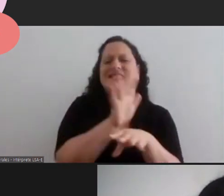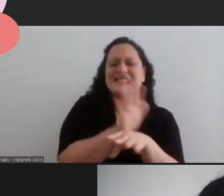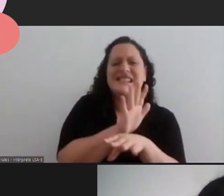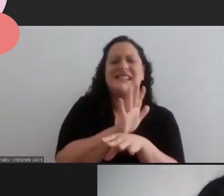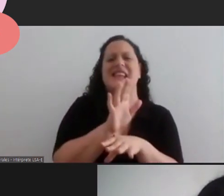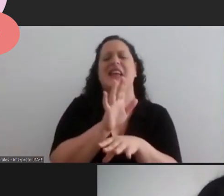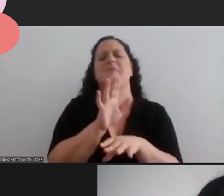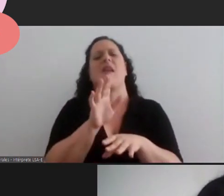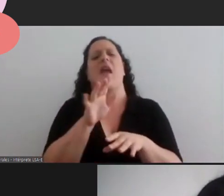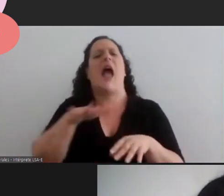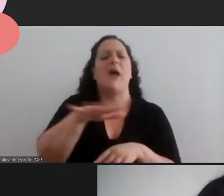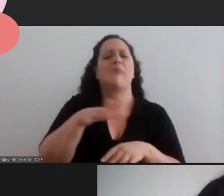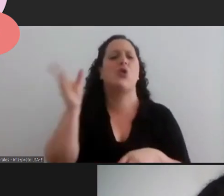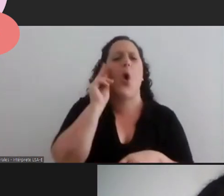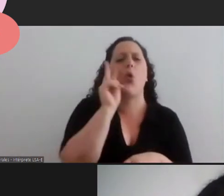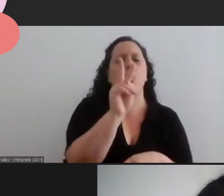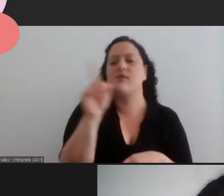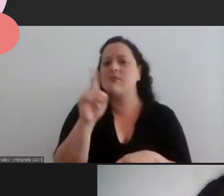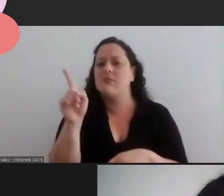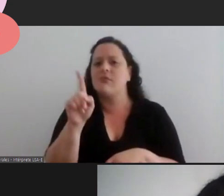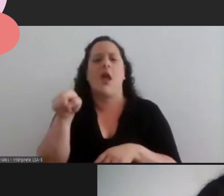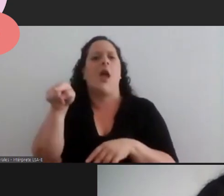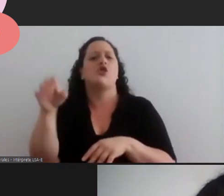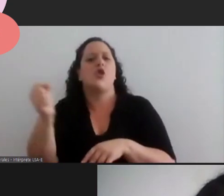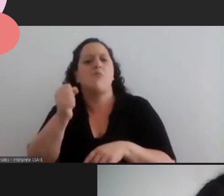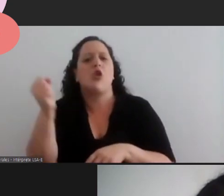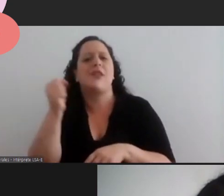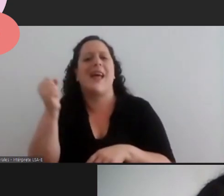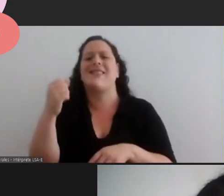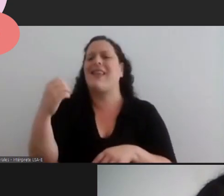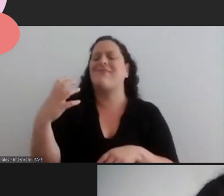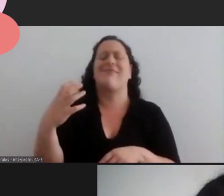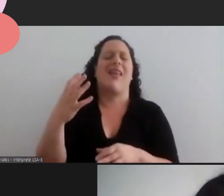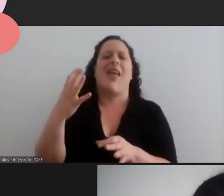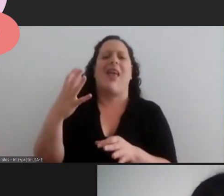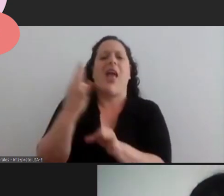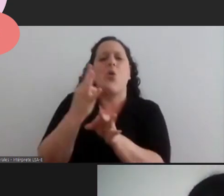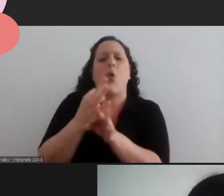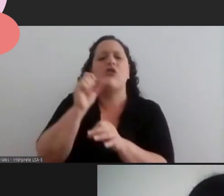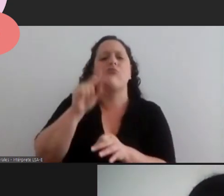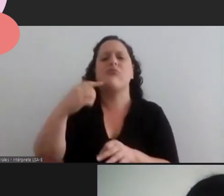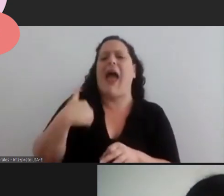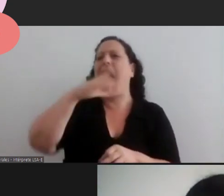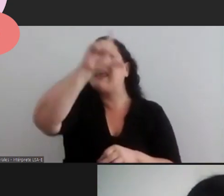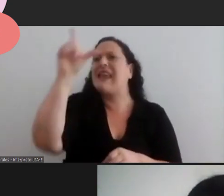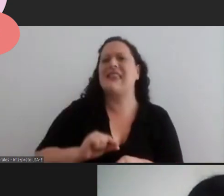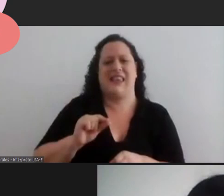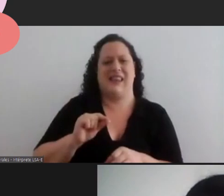cinema but also in terms of the argentine education system your voice is crucial nelly says